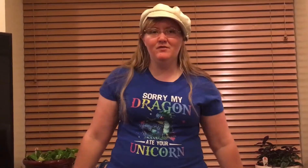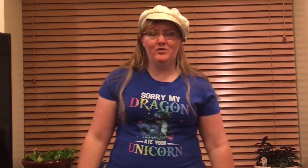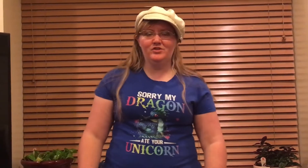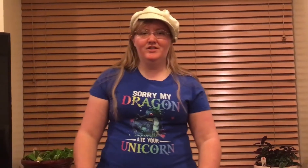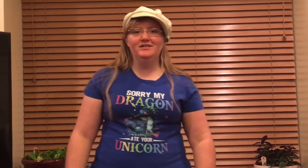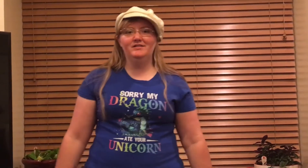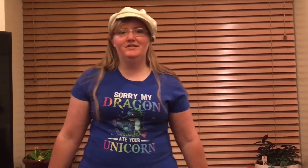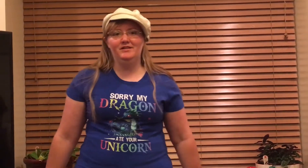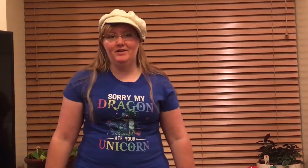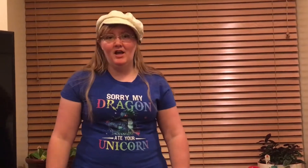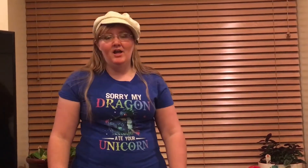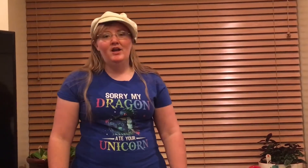for sentencing.